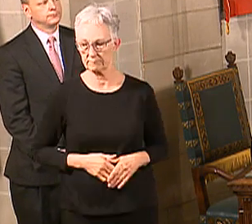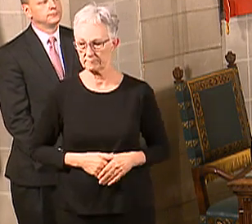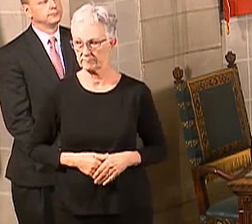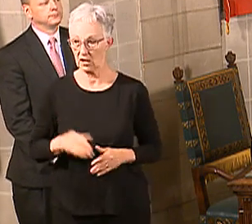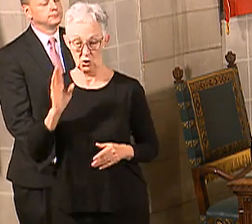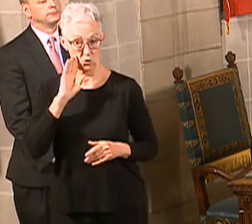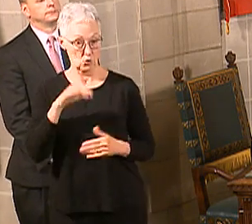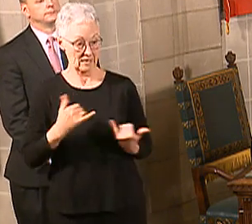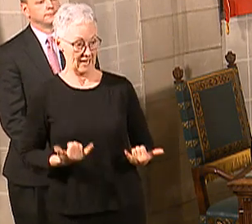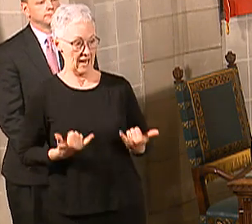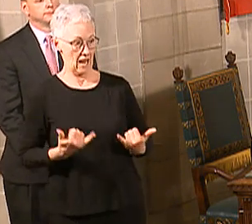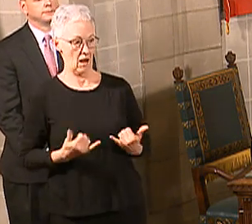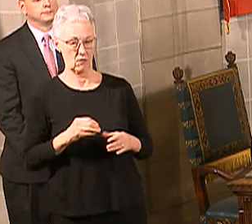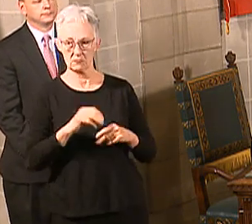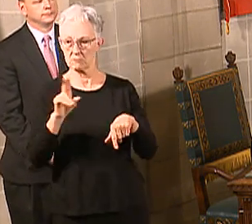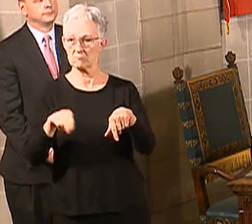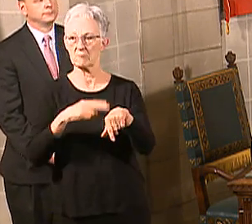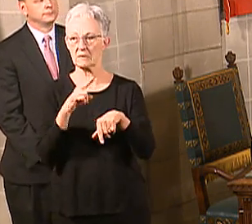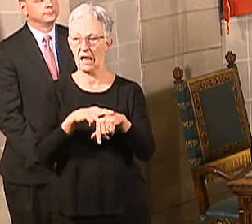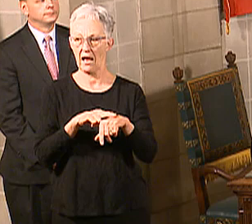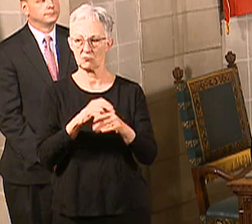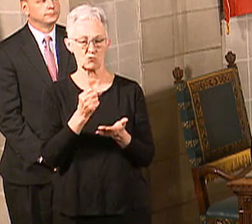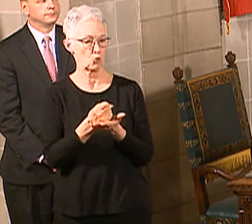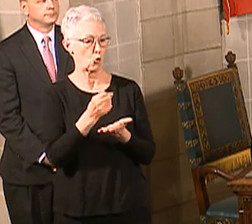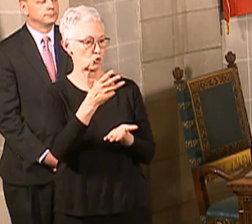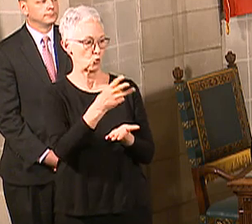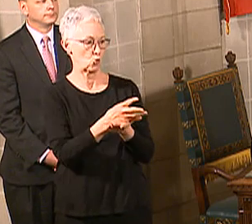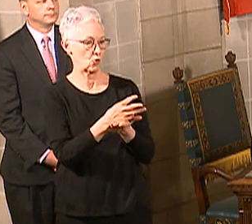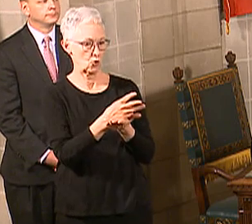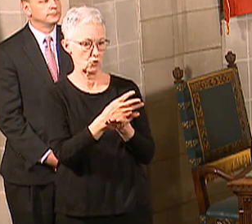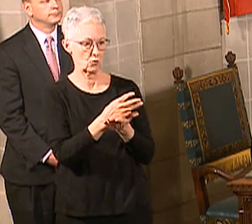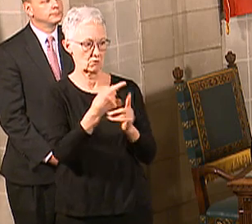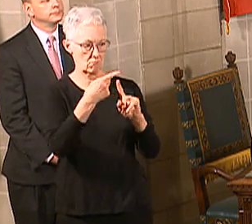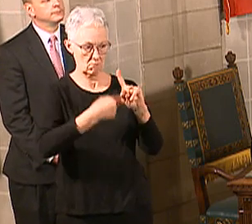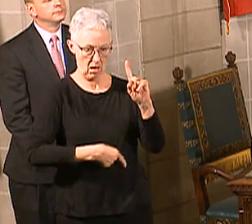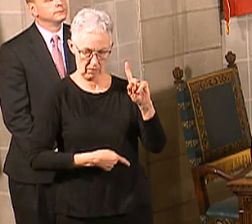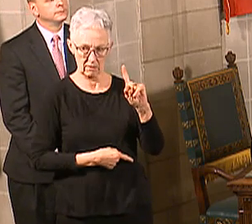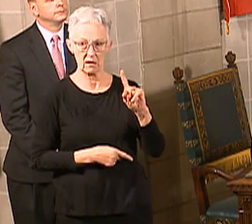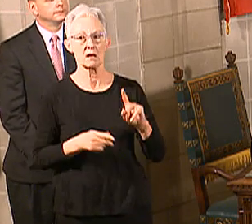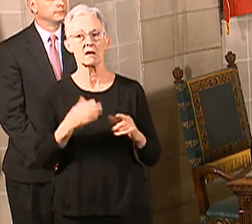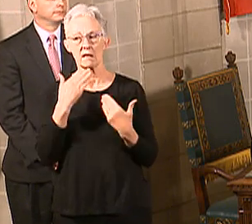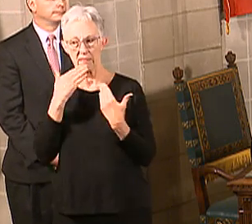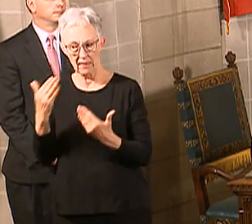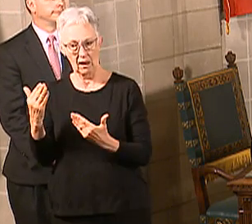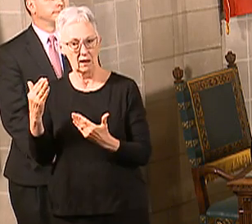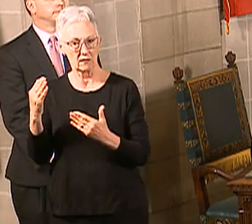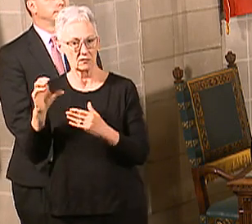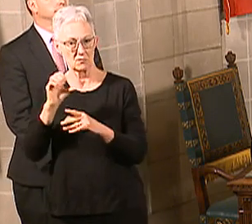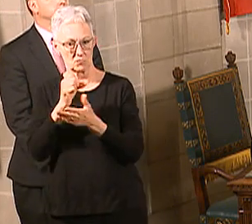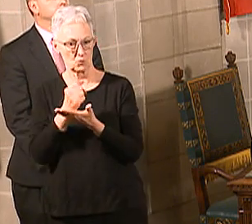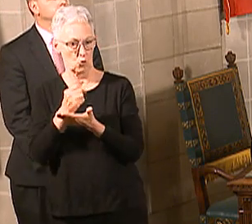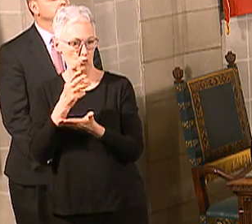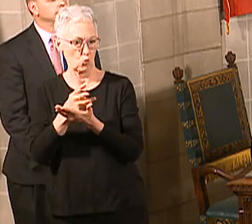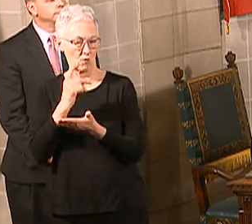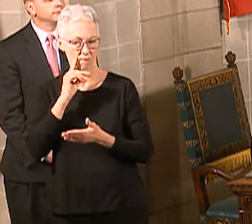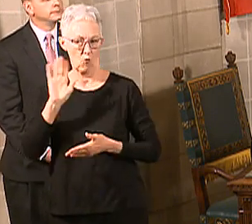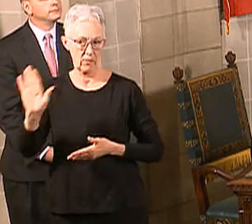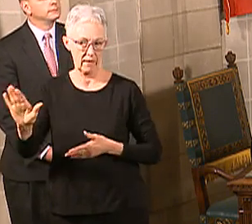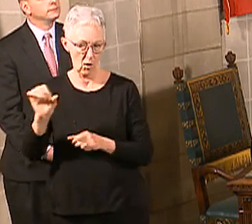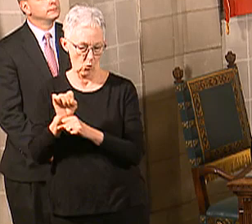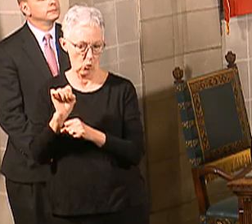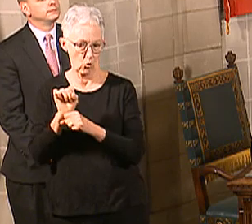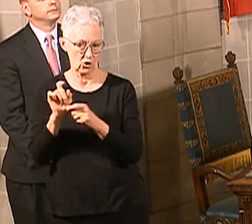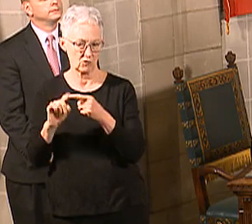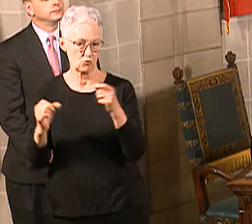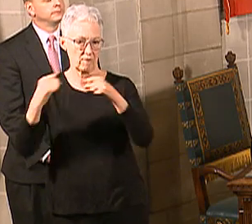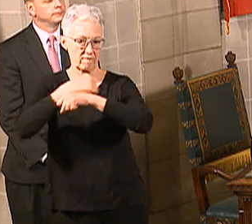well, and so we want to thank our social workers who will also be a part of combating this pandemic and thank them for their great work. We had